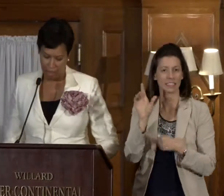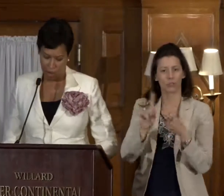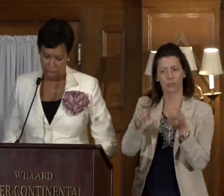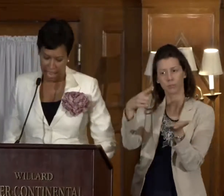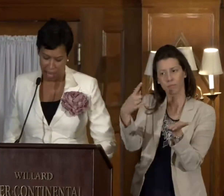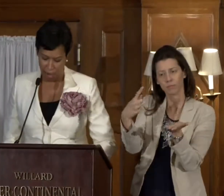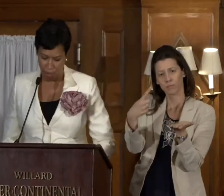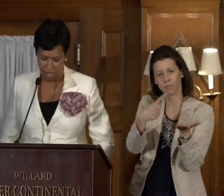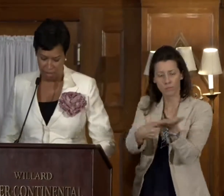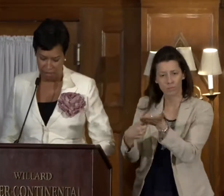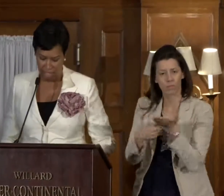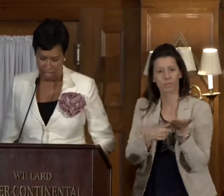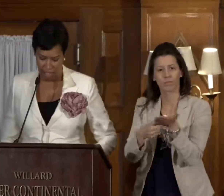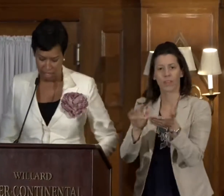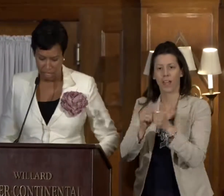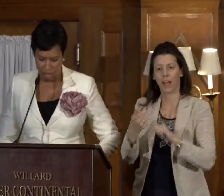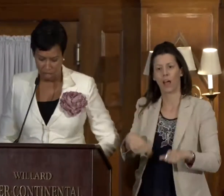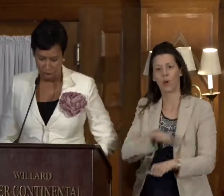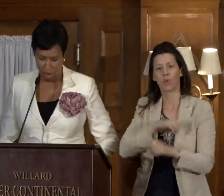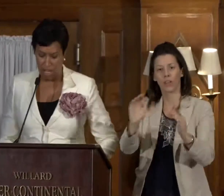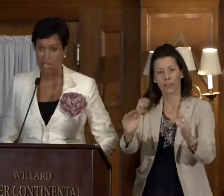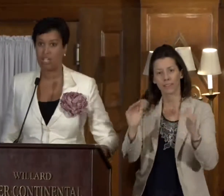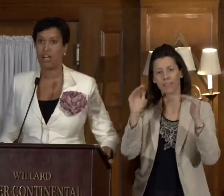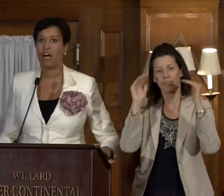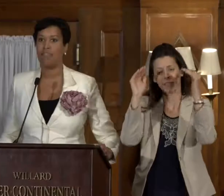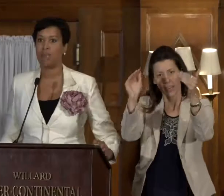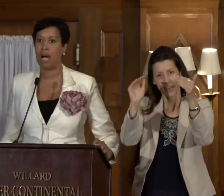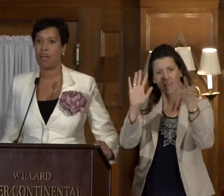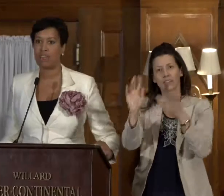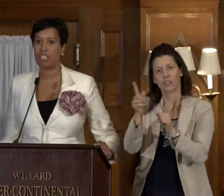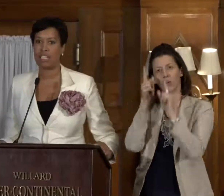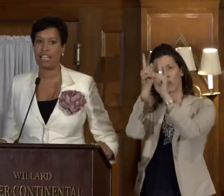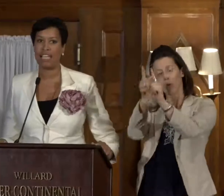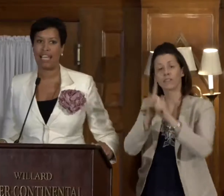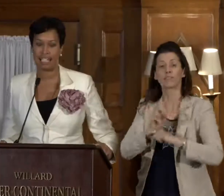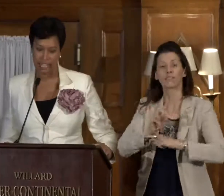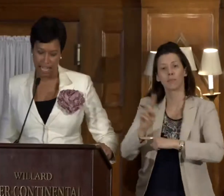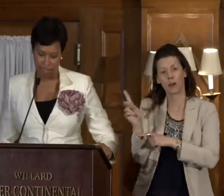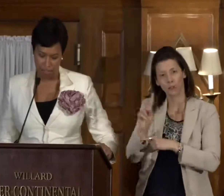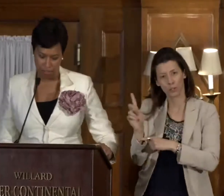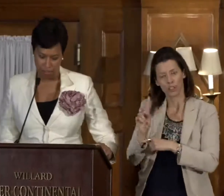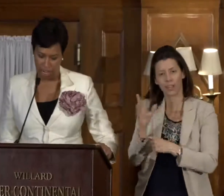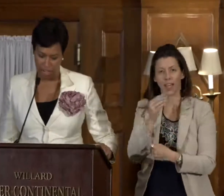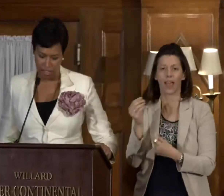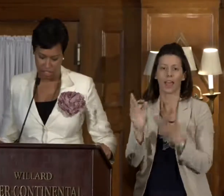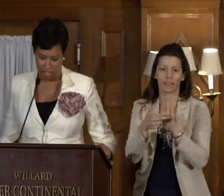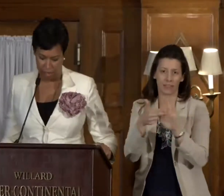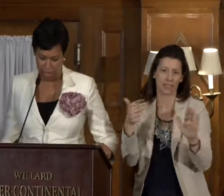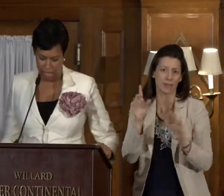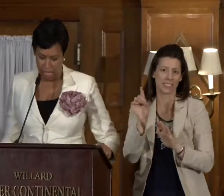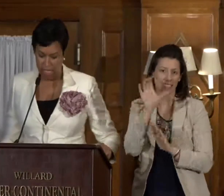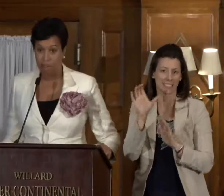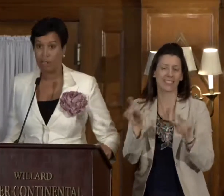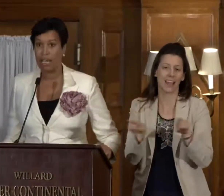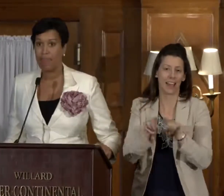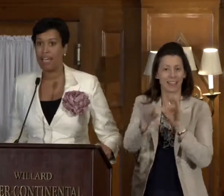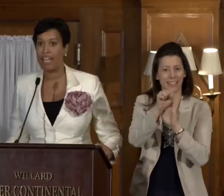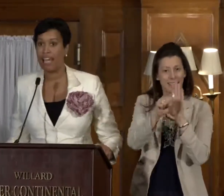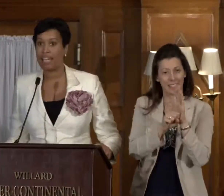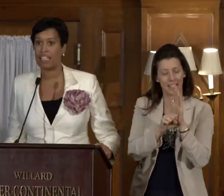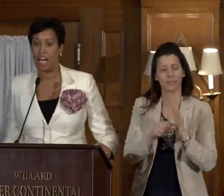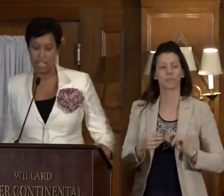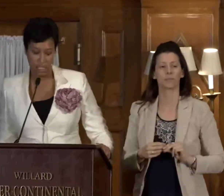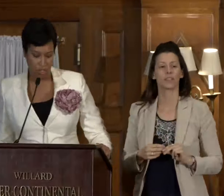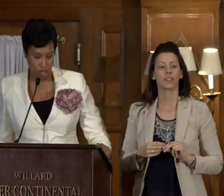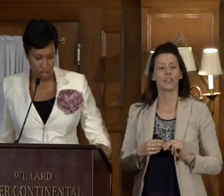talk about how we advance the cause of democracy and statehood for our city. So let